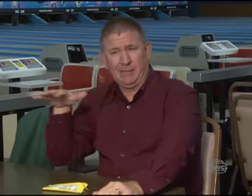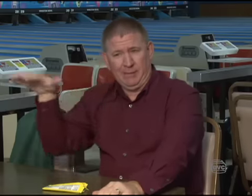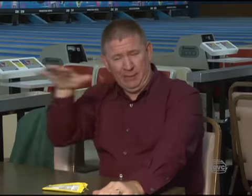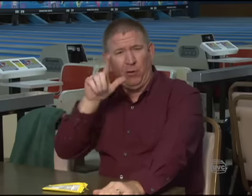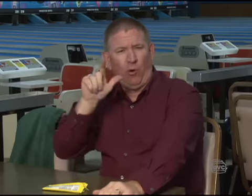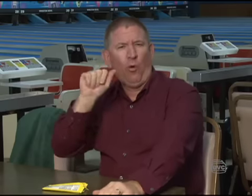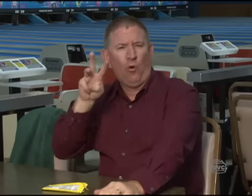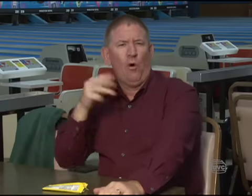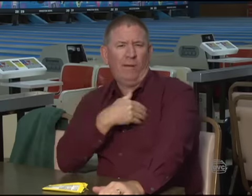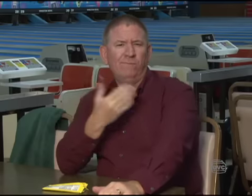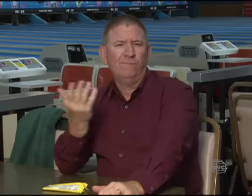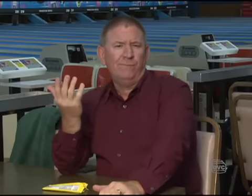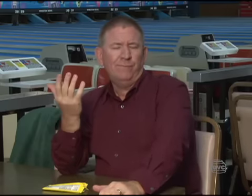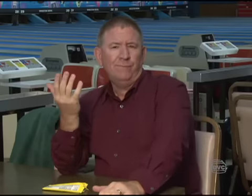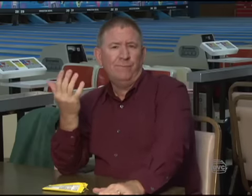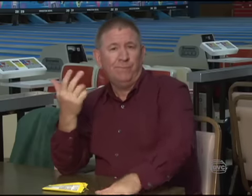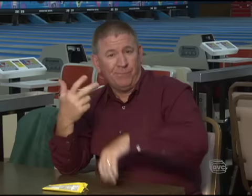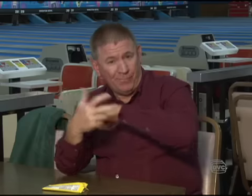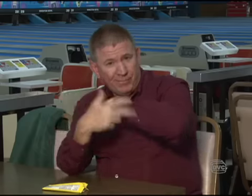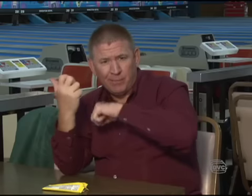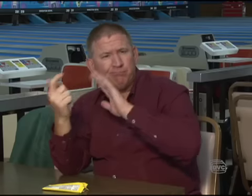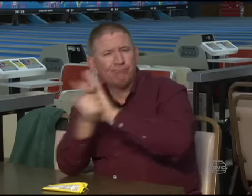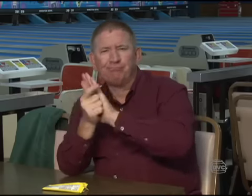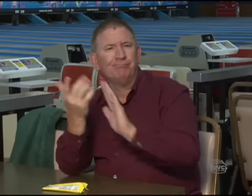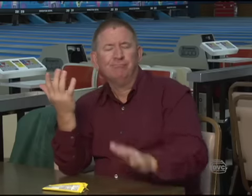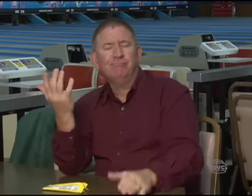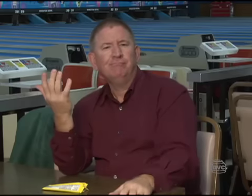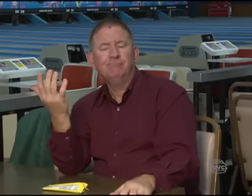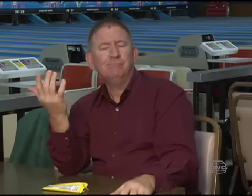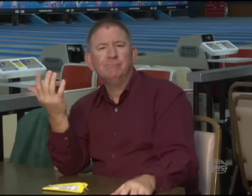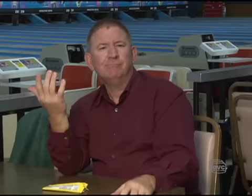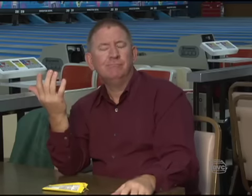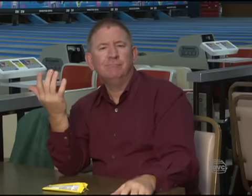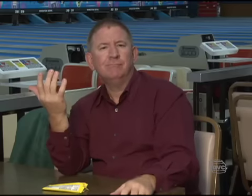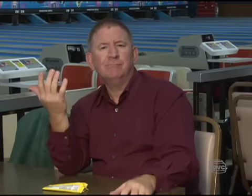You know, we all have a law. And that law is thou shalt not steal.